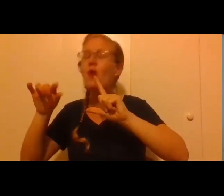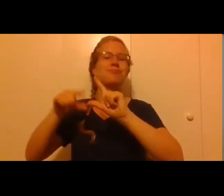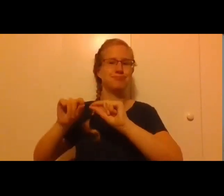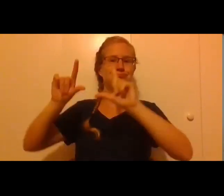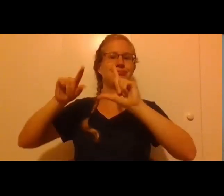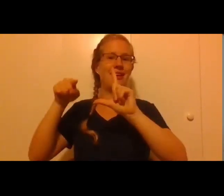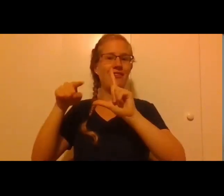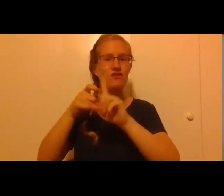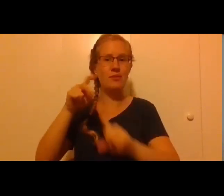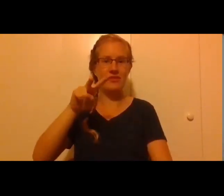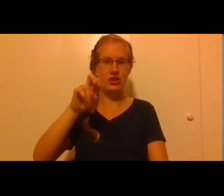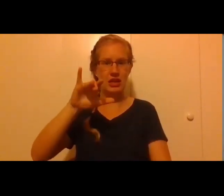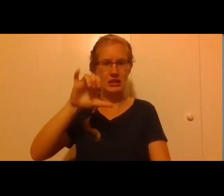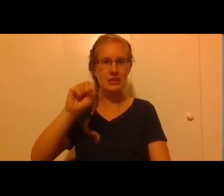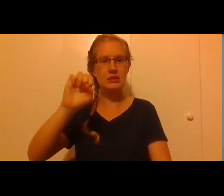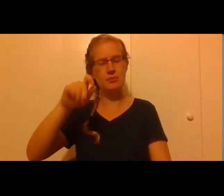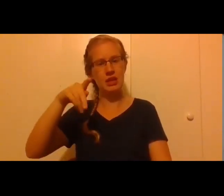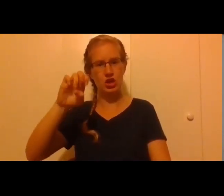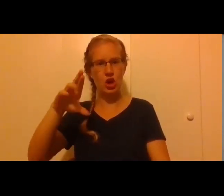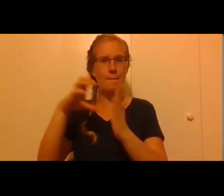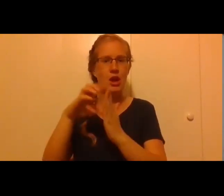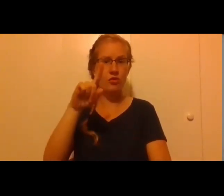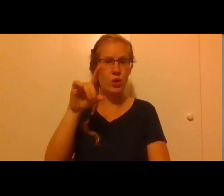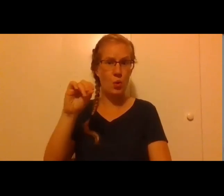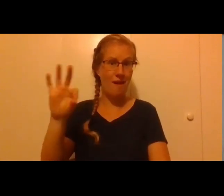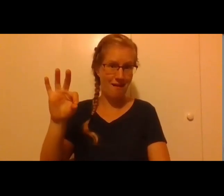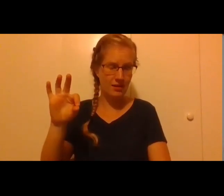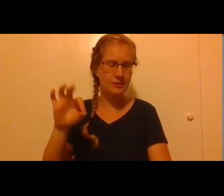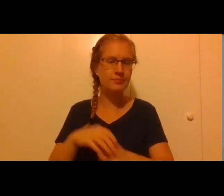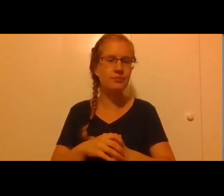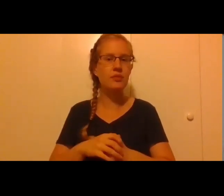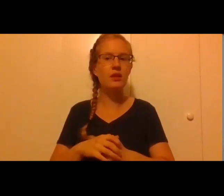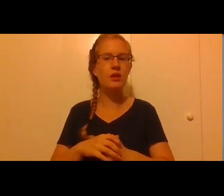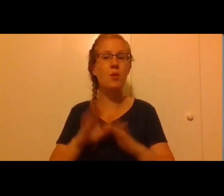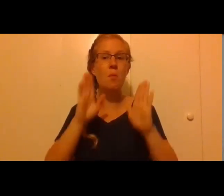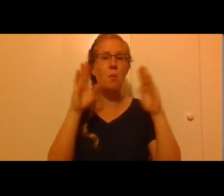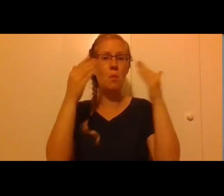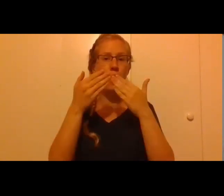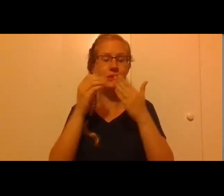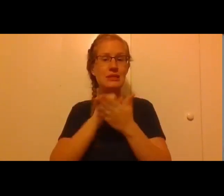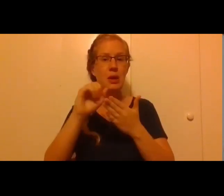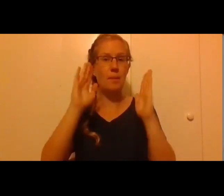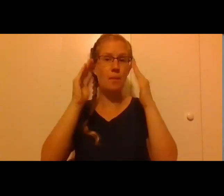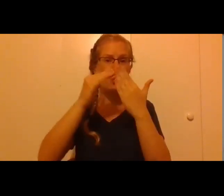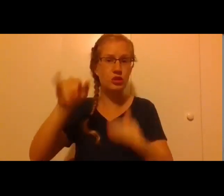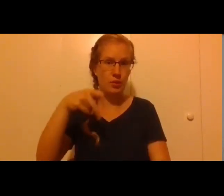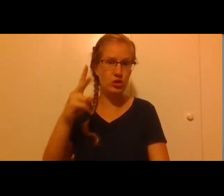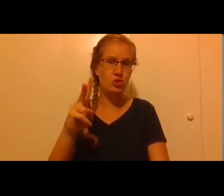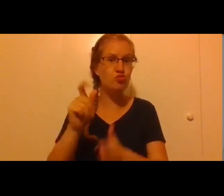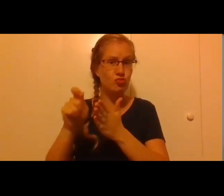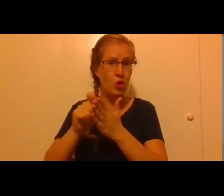This is from Veritatis Splendor, paragraph 109. This is what Pope St. John Paul II writes,